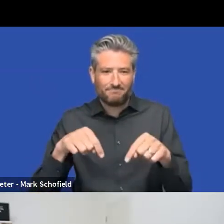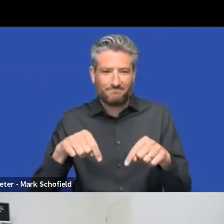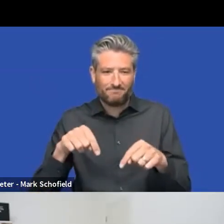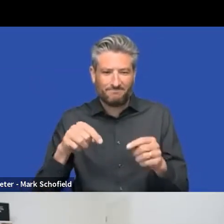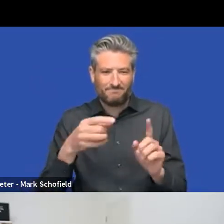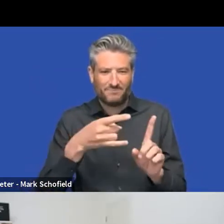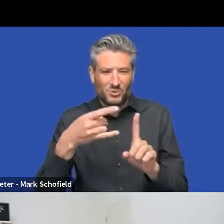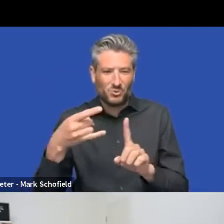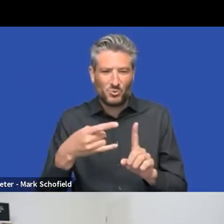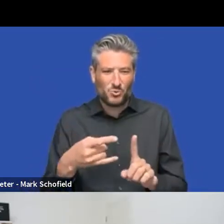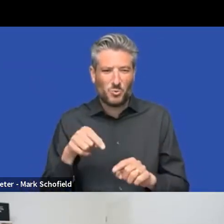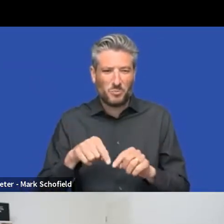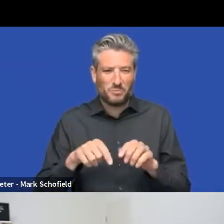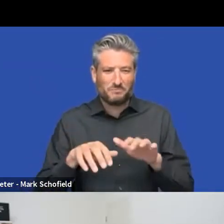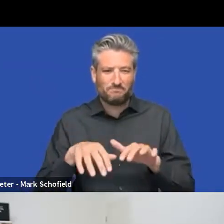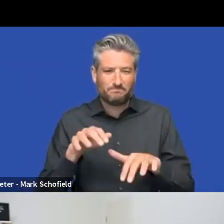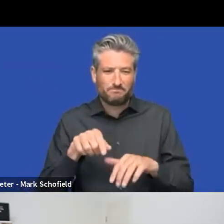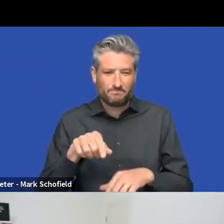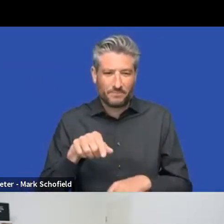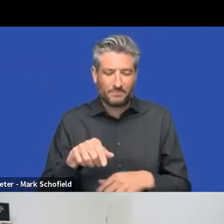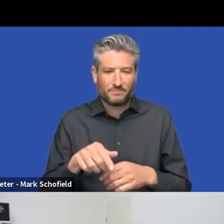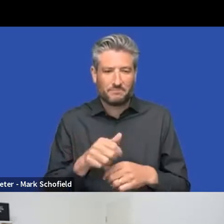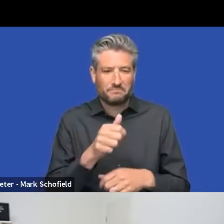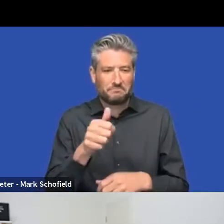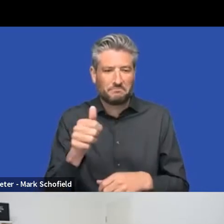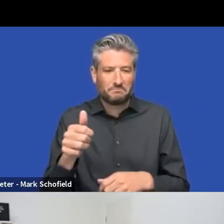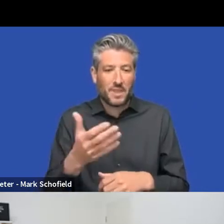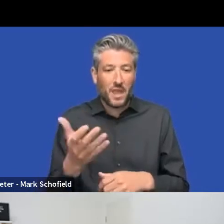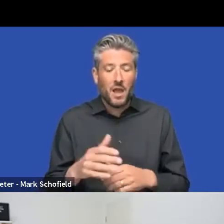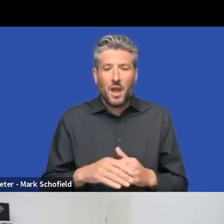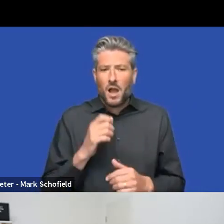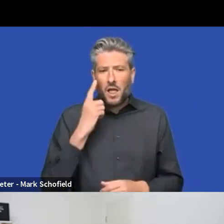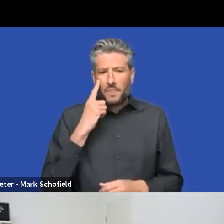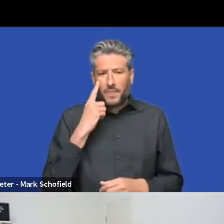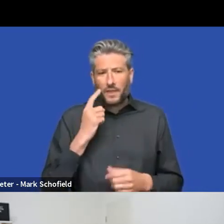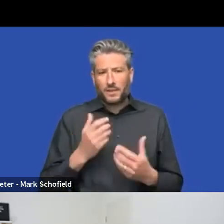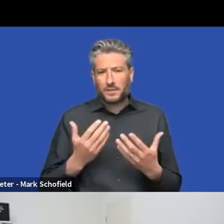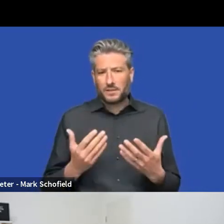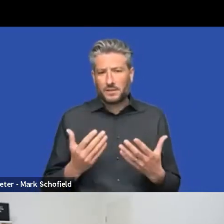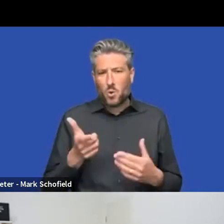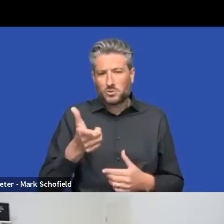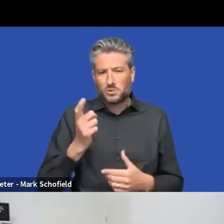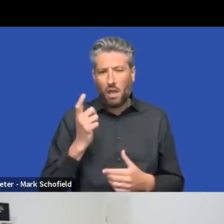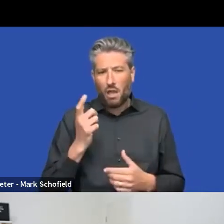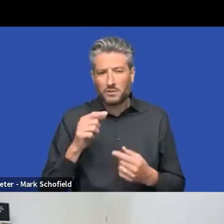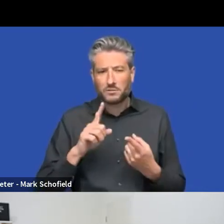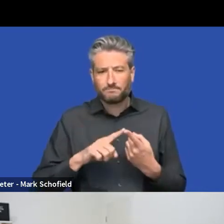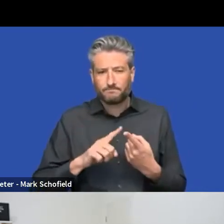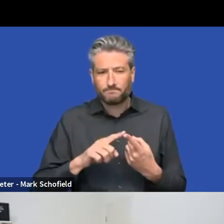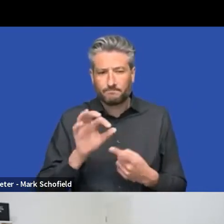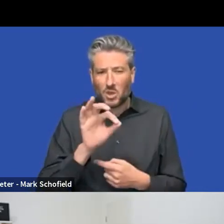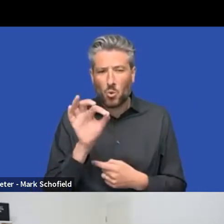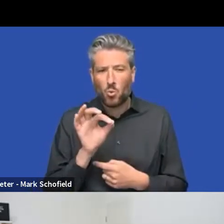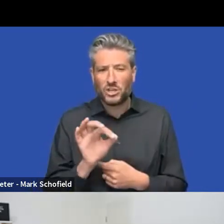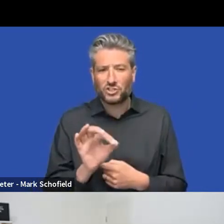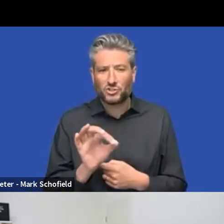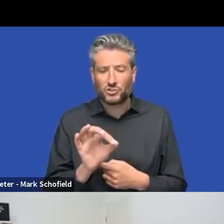to start with this session then maybe for anybody that's not quite as familiar what all this front end kind of, uh,